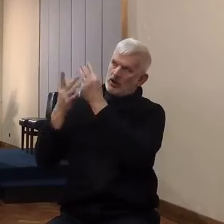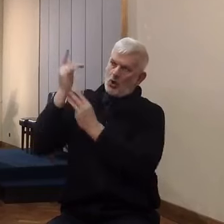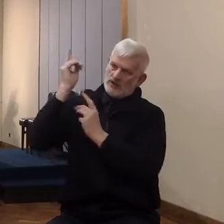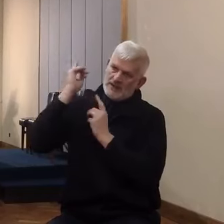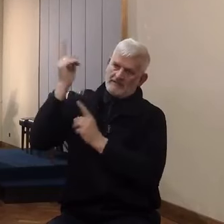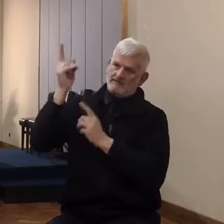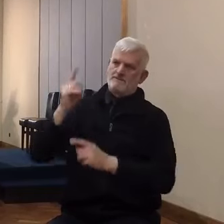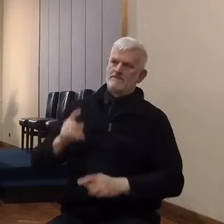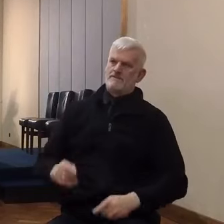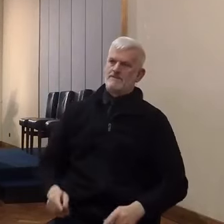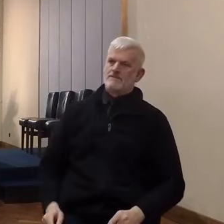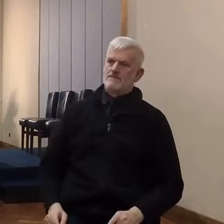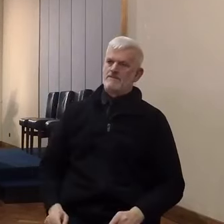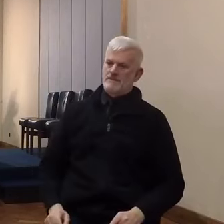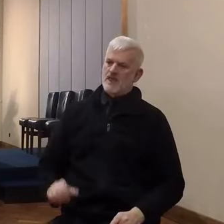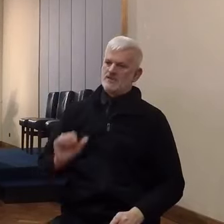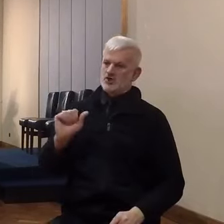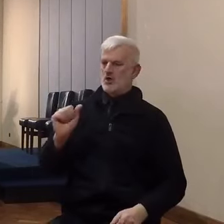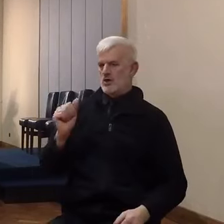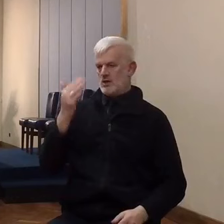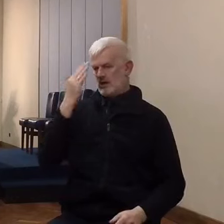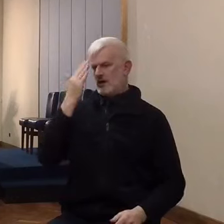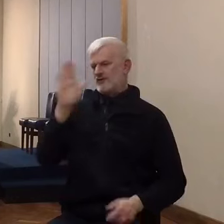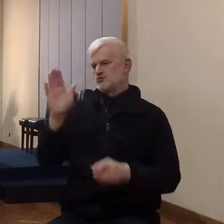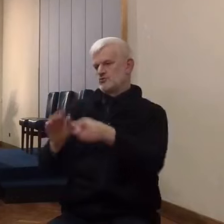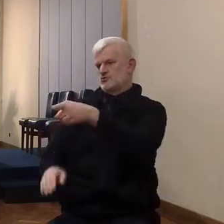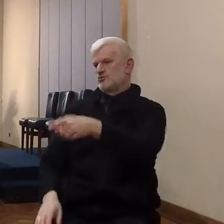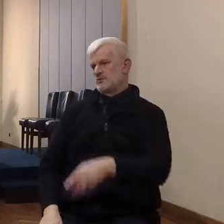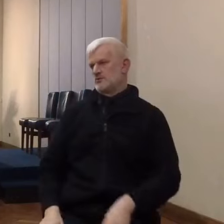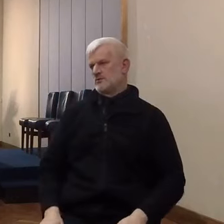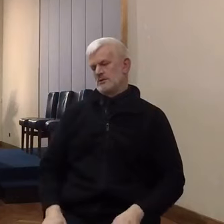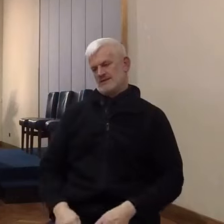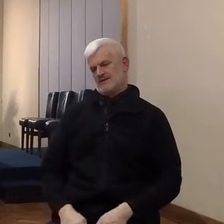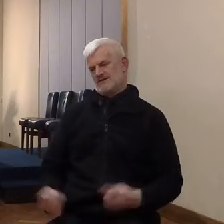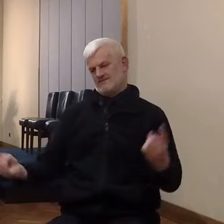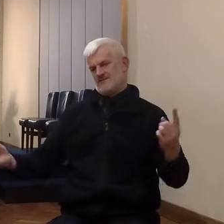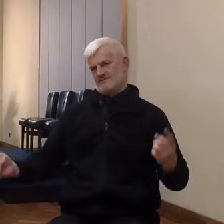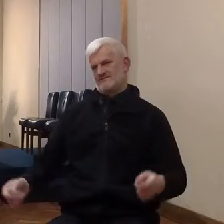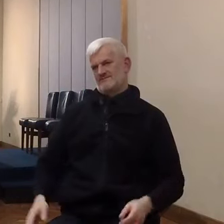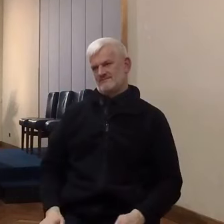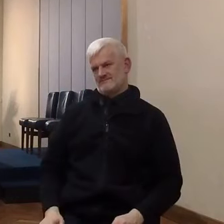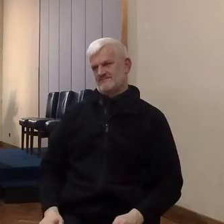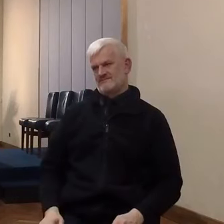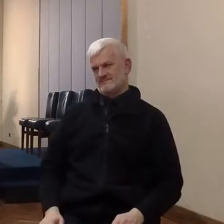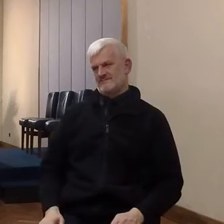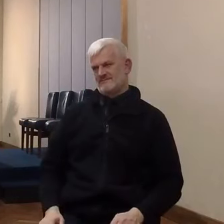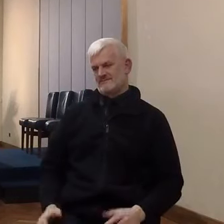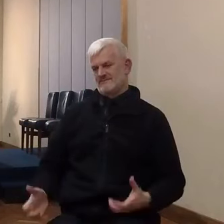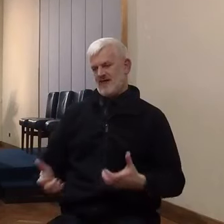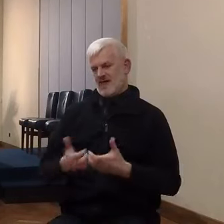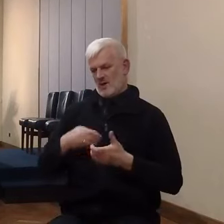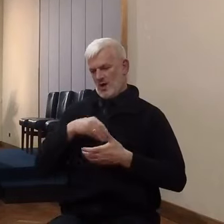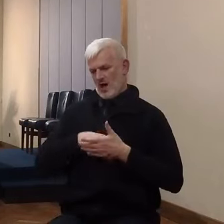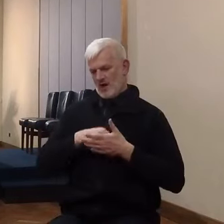He is God. What a difference in the response. What makes the difference?